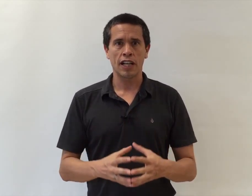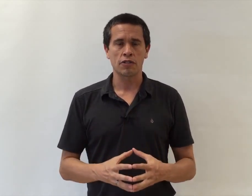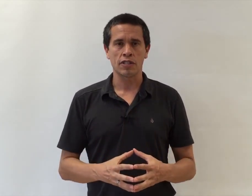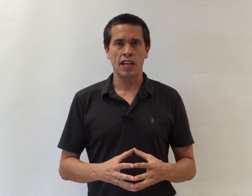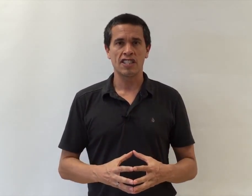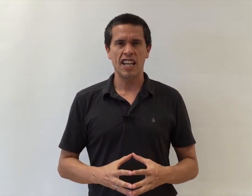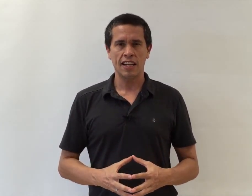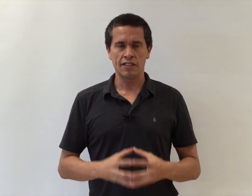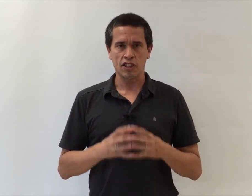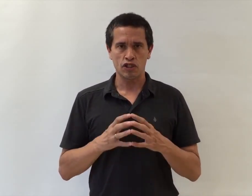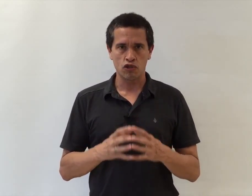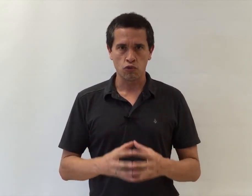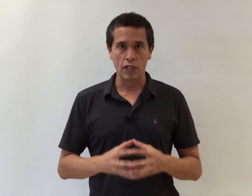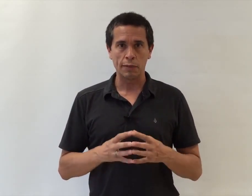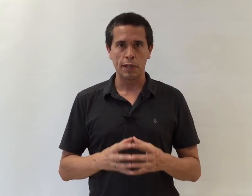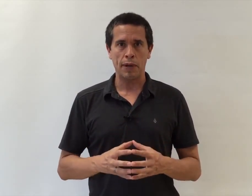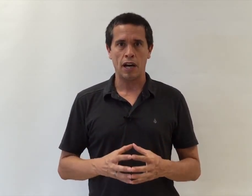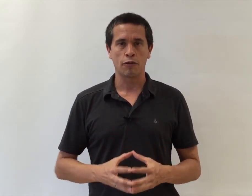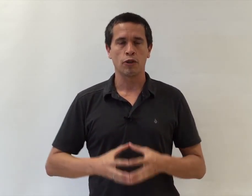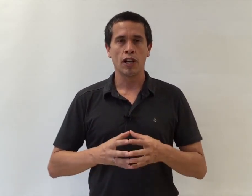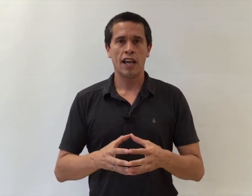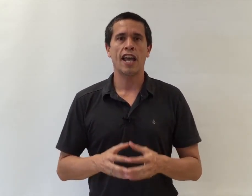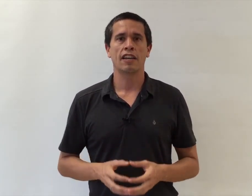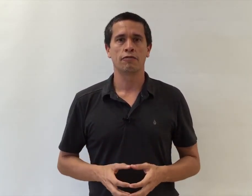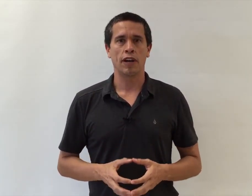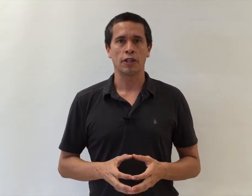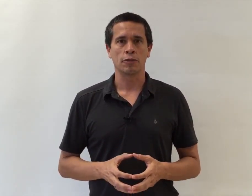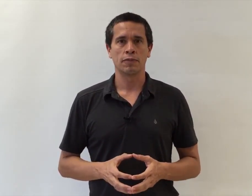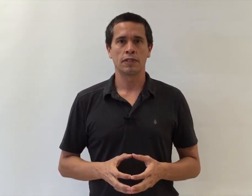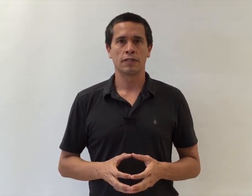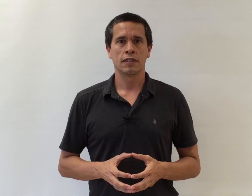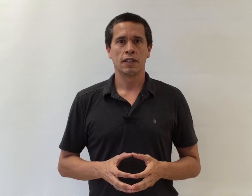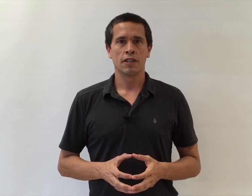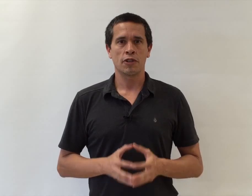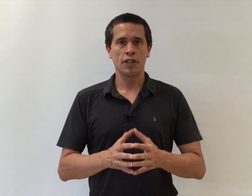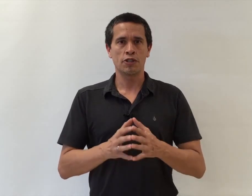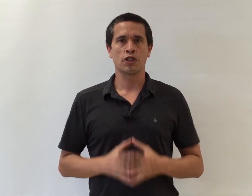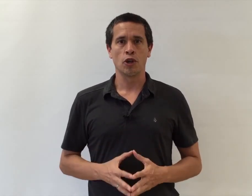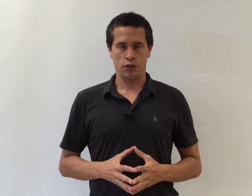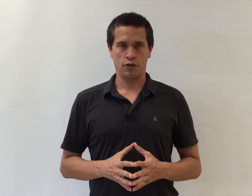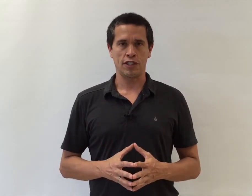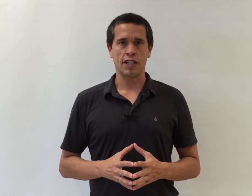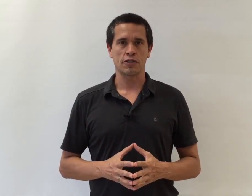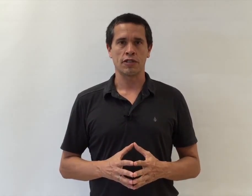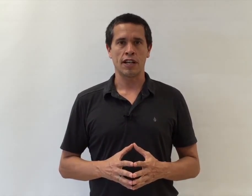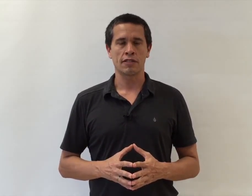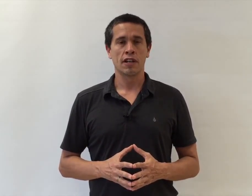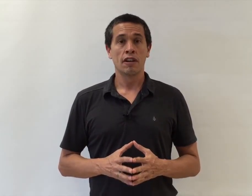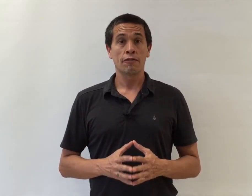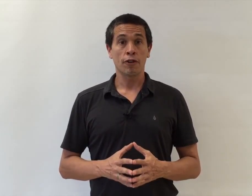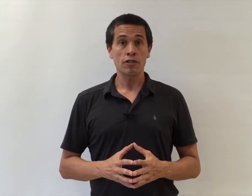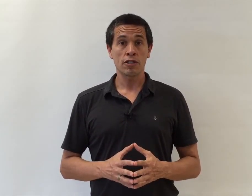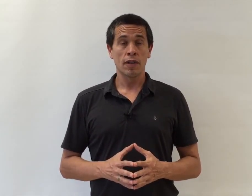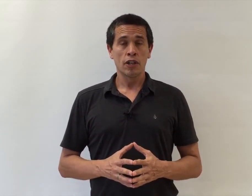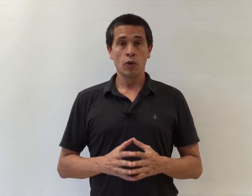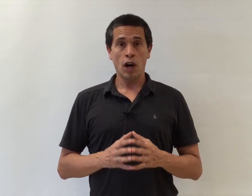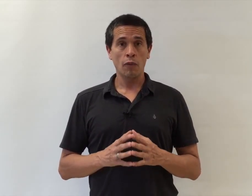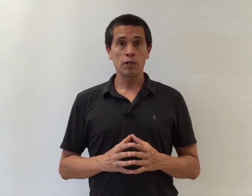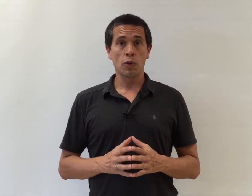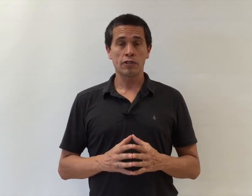exercise, yet it's extremely powerful and vital. So here's your goals for this exercise. First, you always want